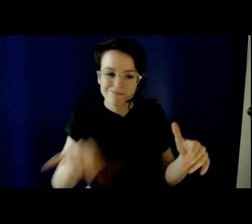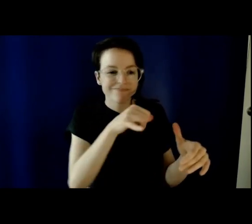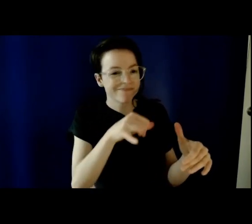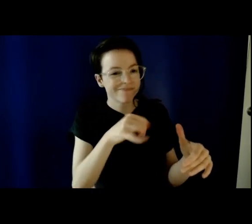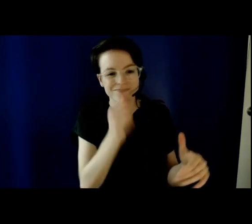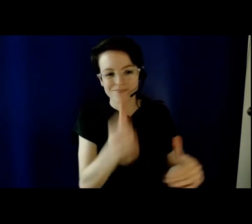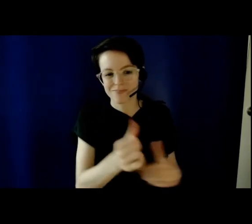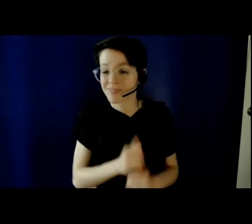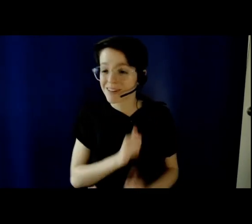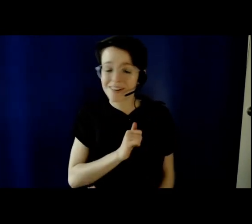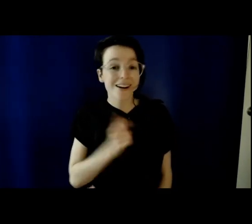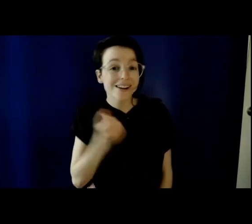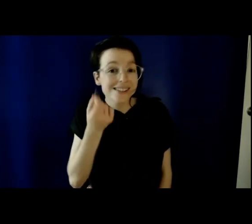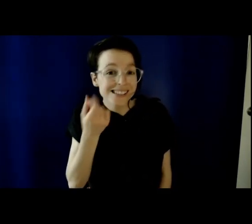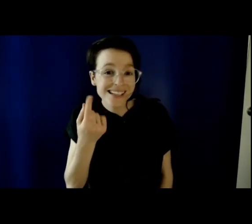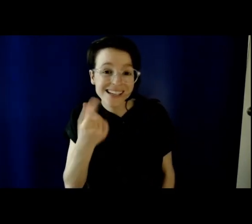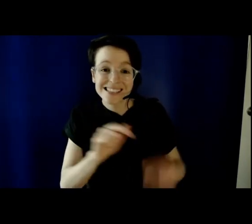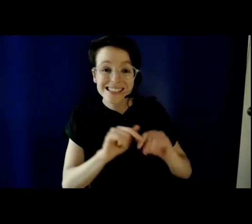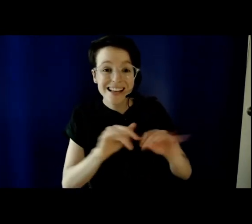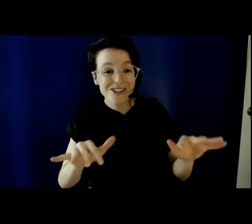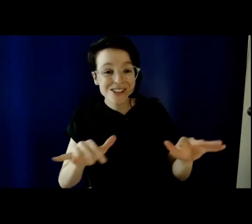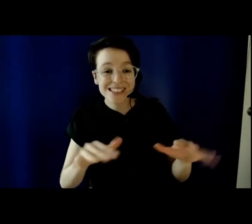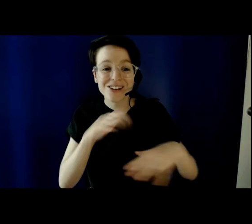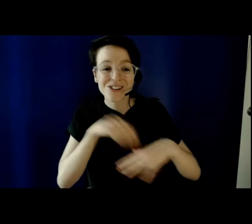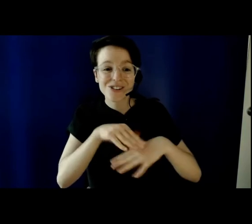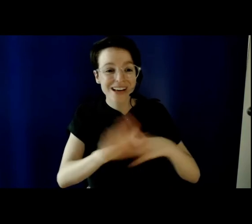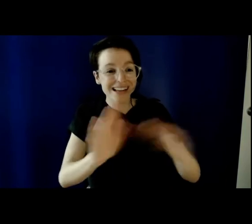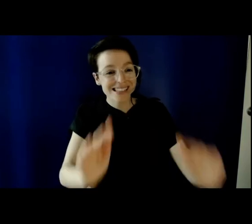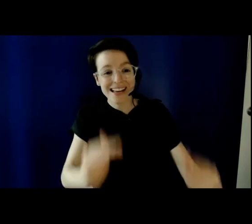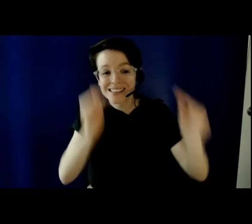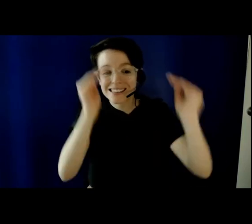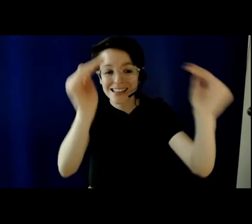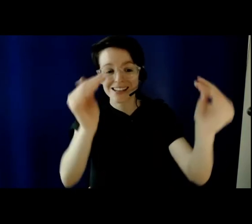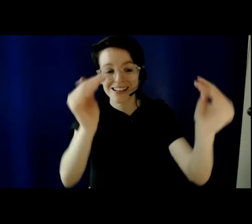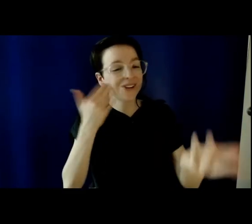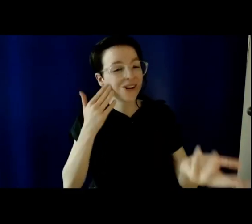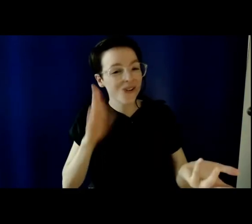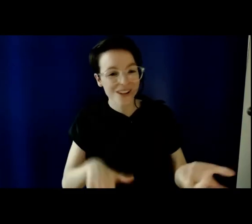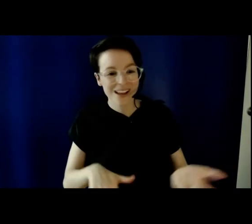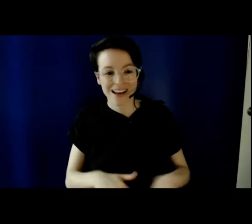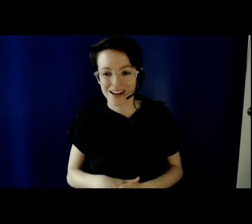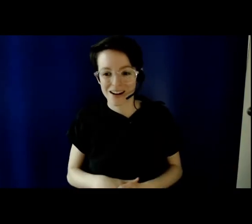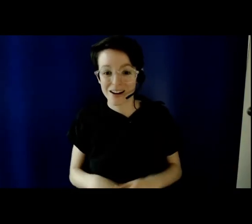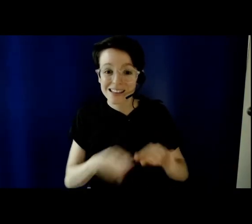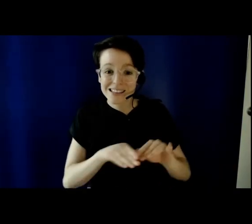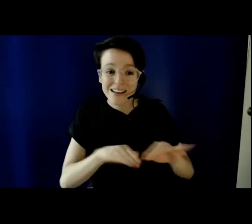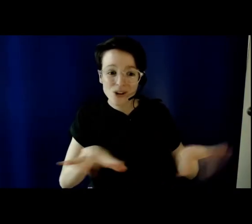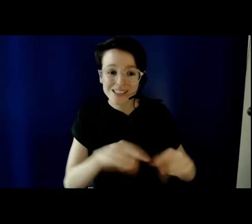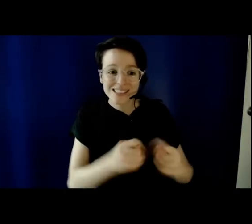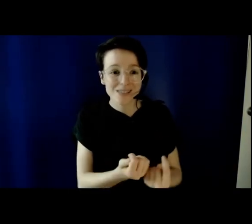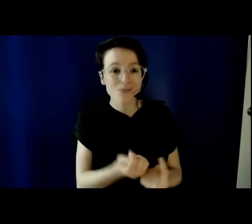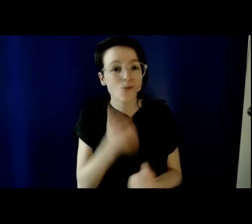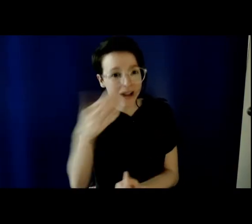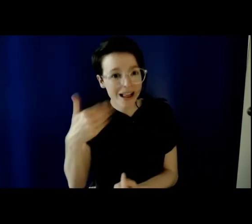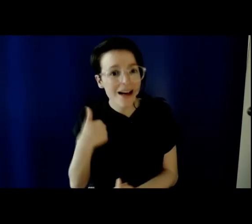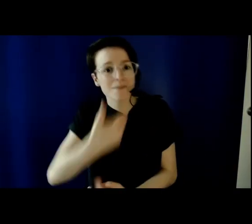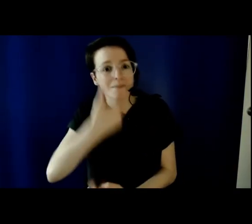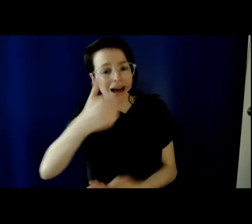creates excellence. We know that more diverse teams and approaches result in better outcomes. There's data on this.